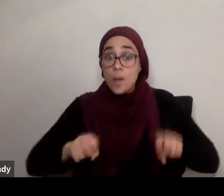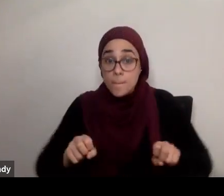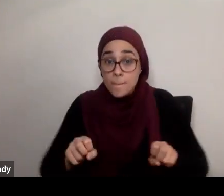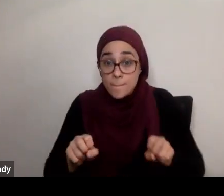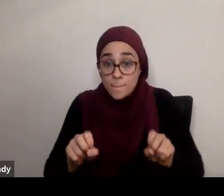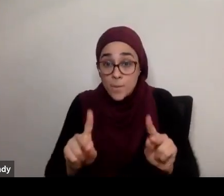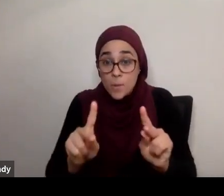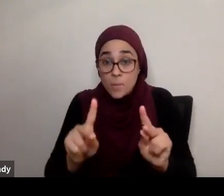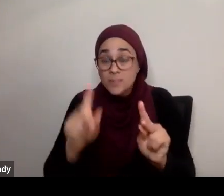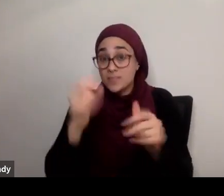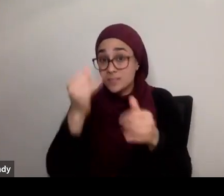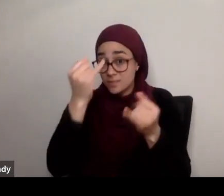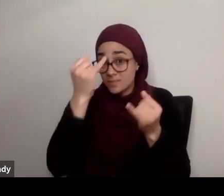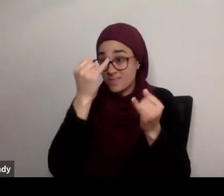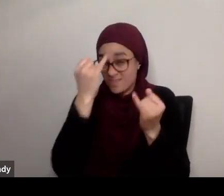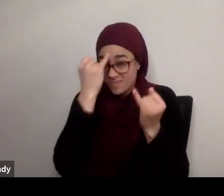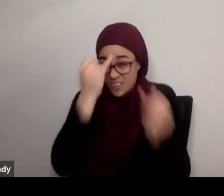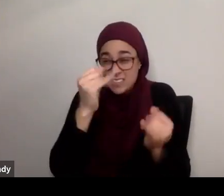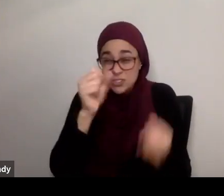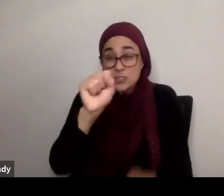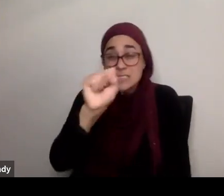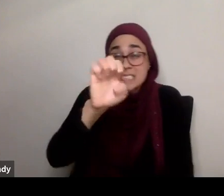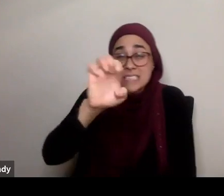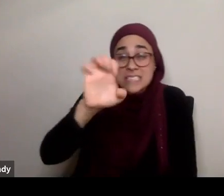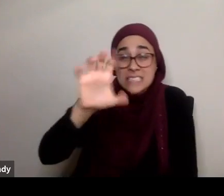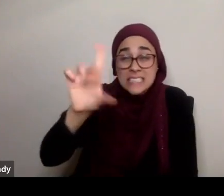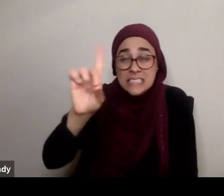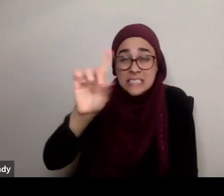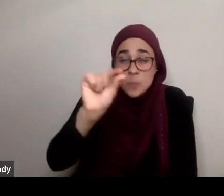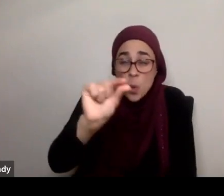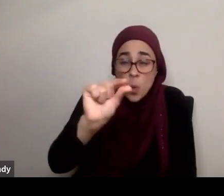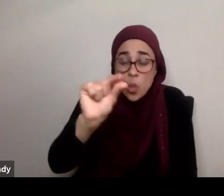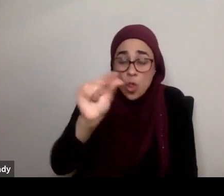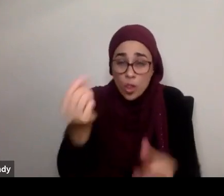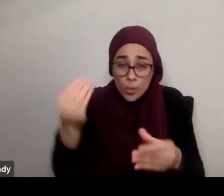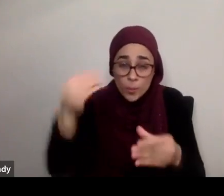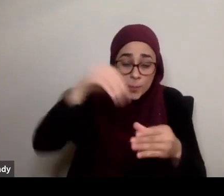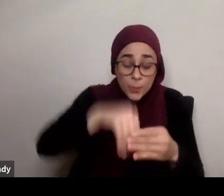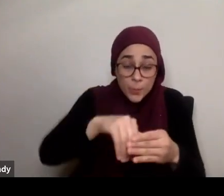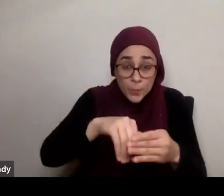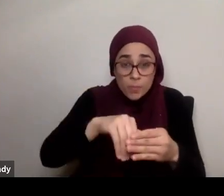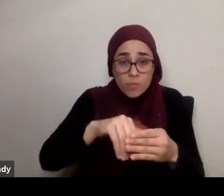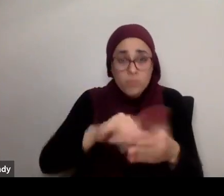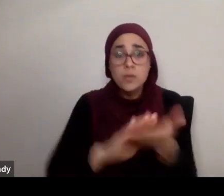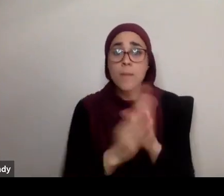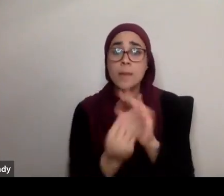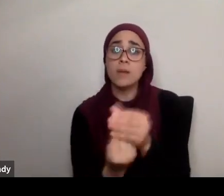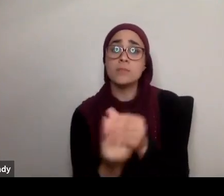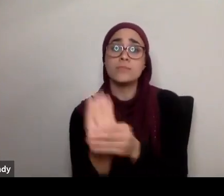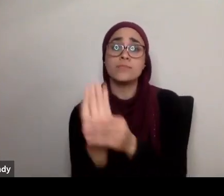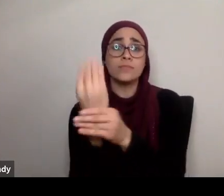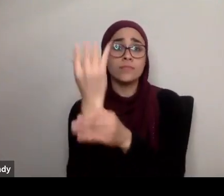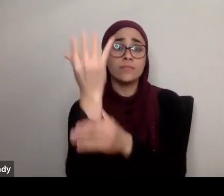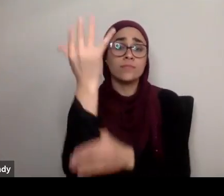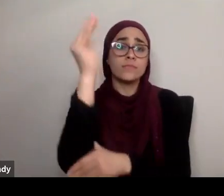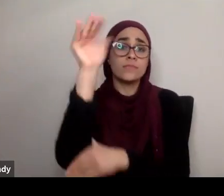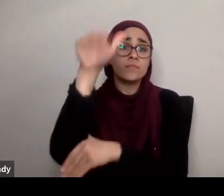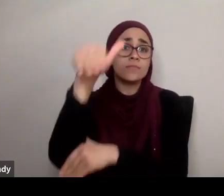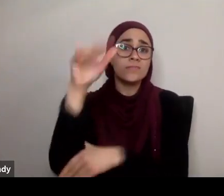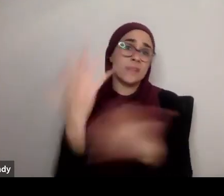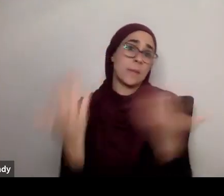small seed is put into the ground, but that seed grows into what? Grows into a plant, grows into a tree, grows into